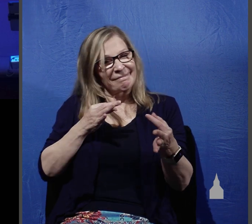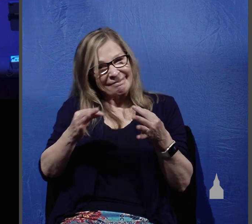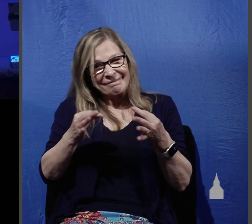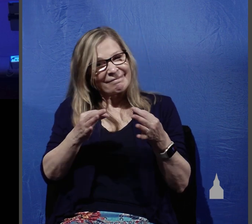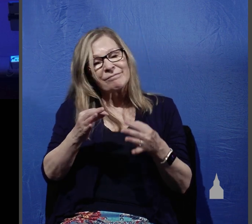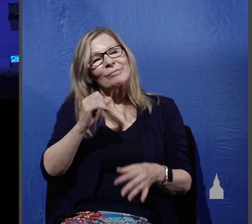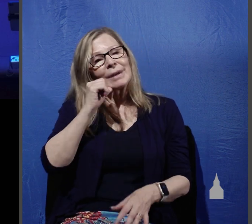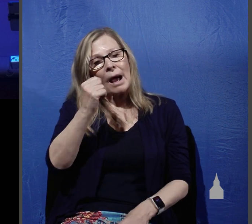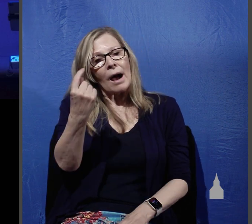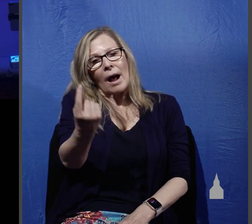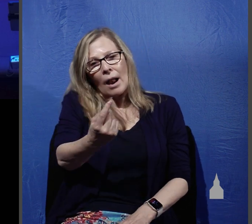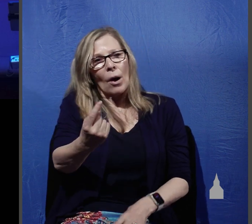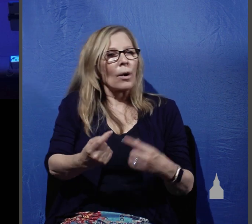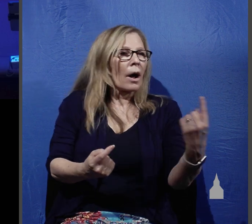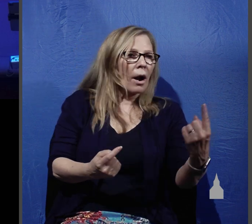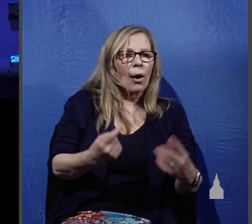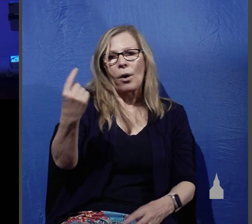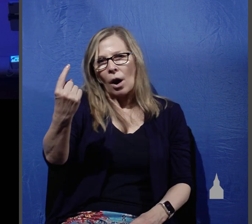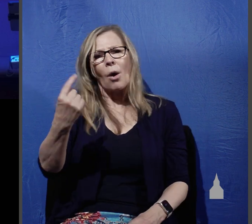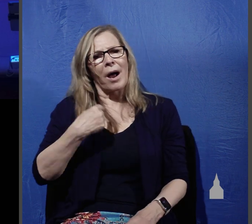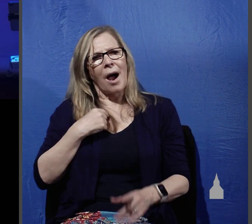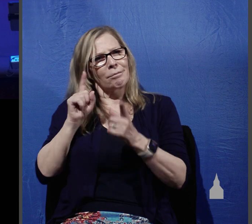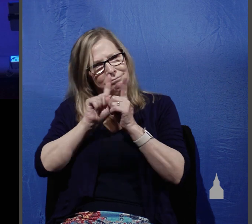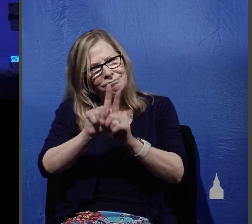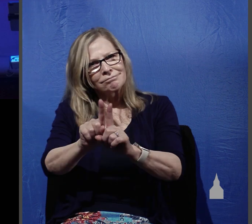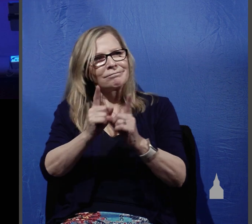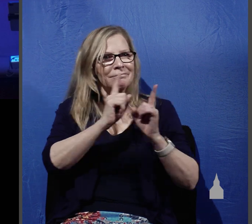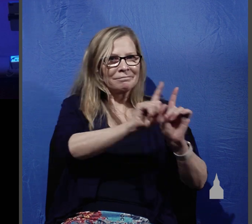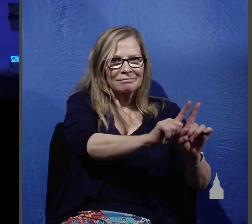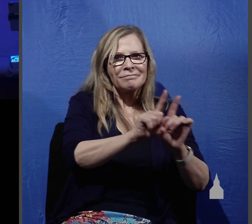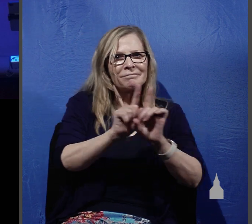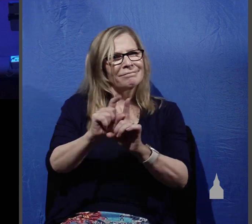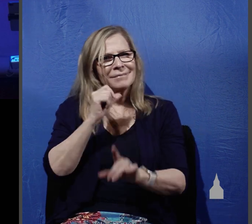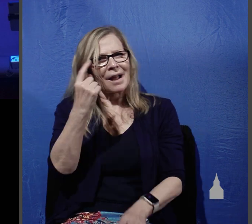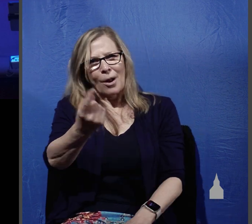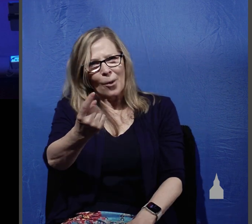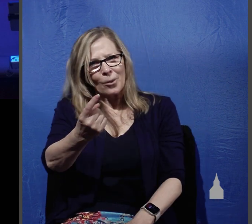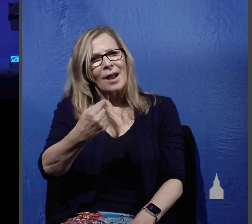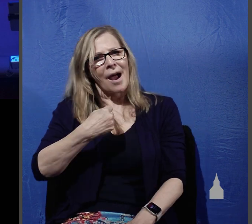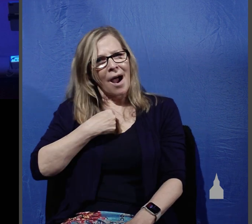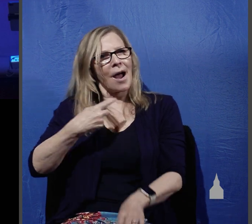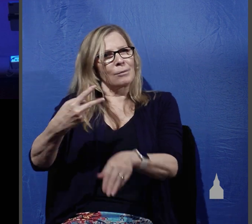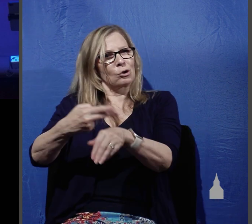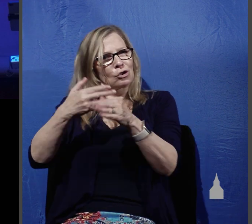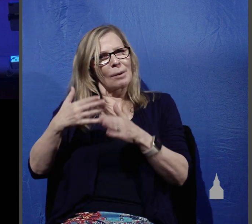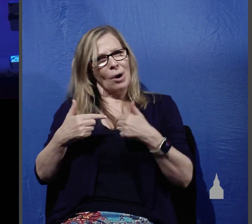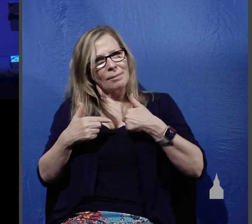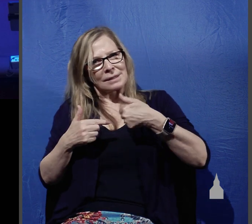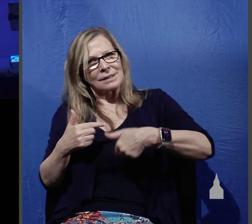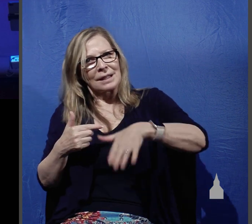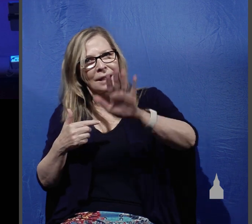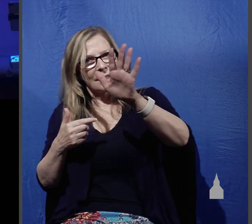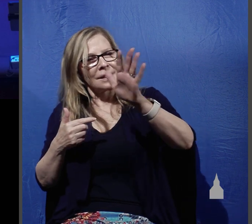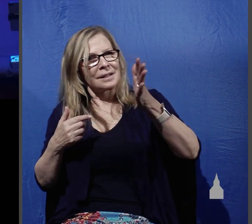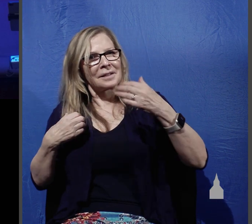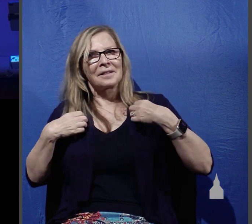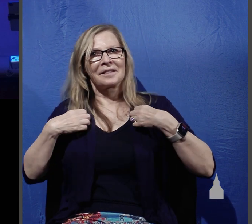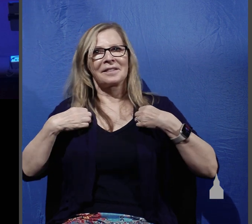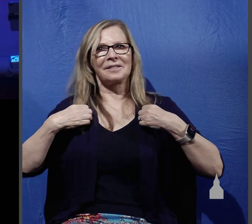aren't out there witnessing to people on their own they're they're not alone he their shepherd has sent them his